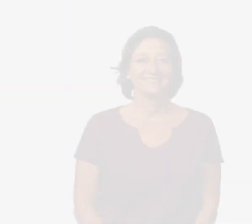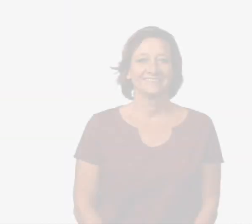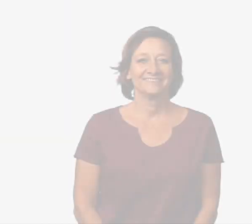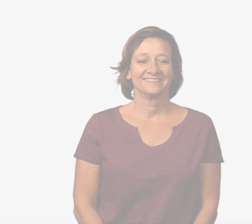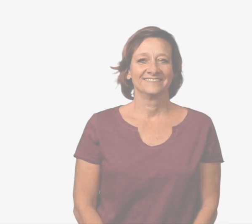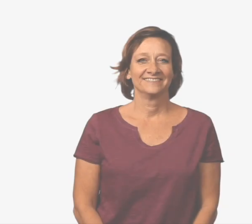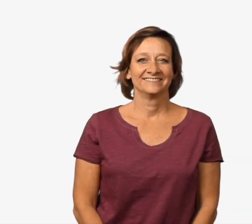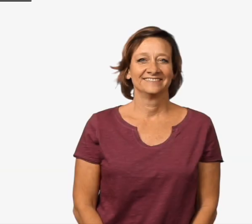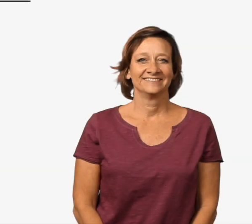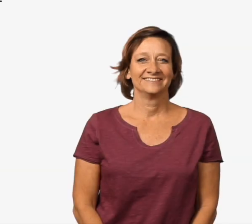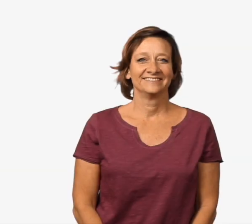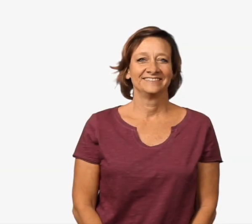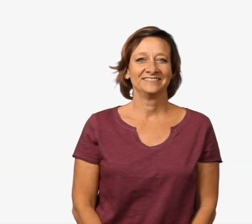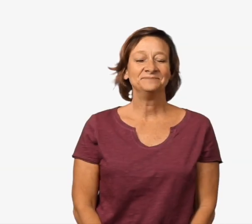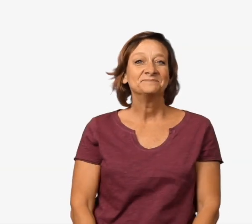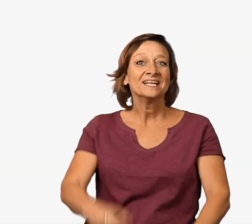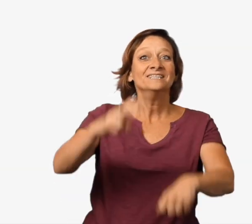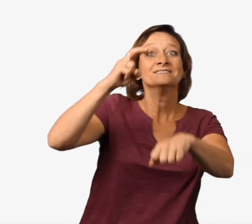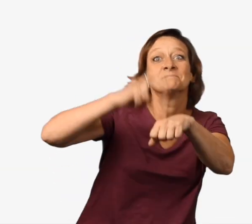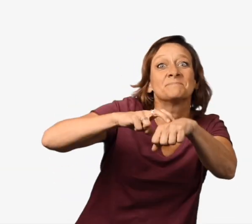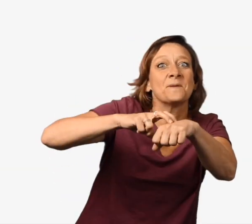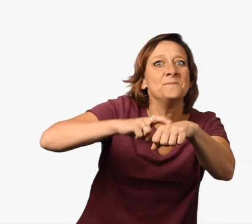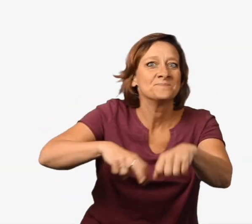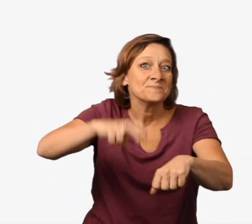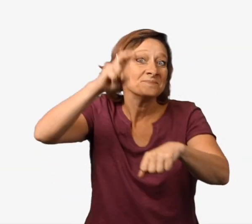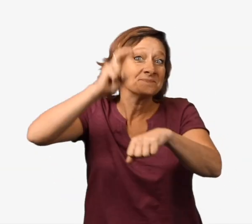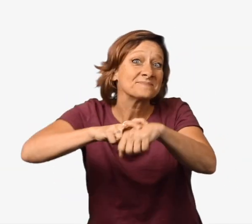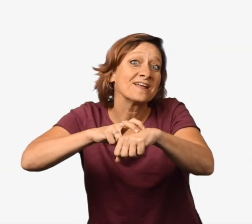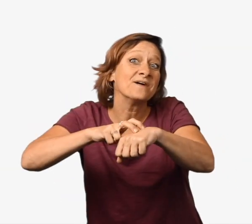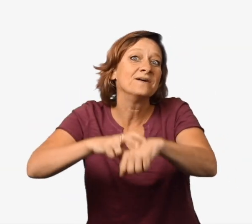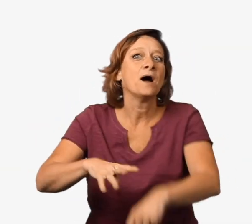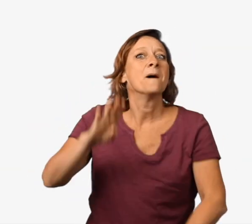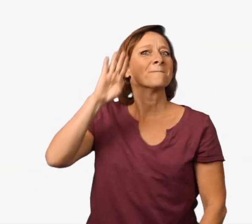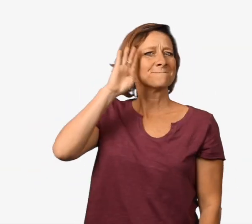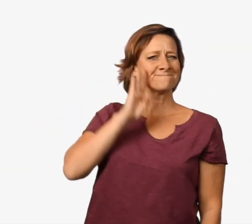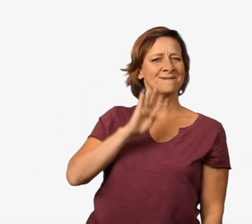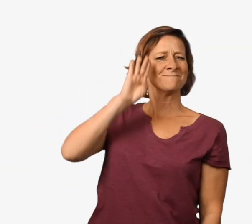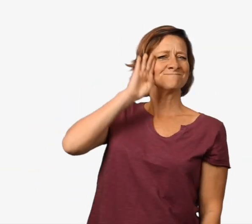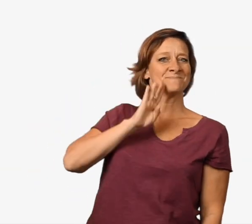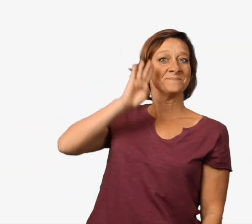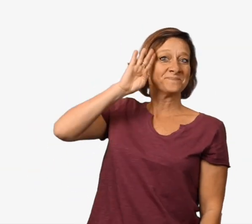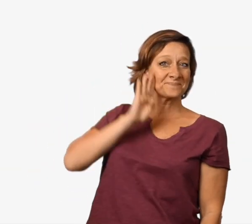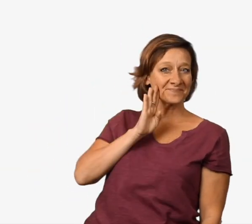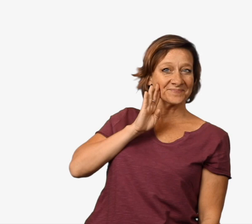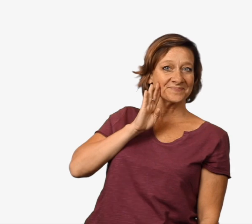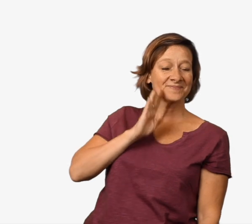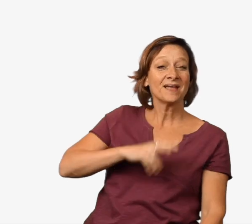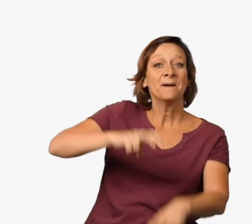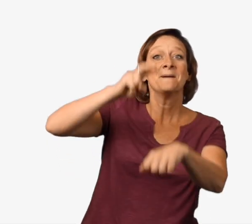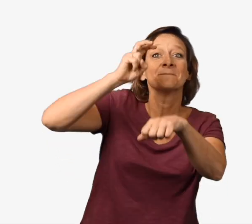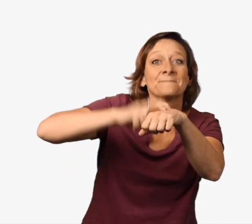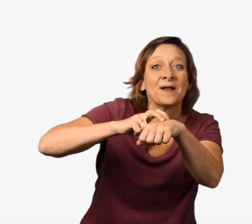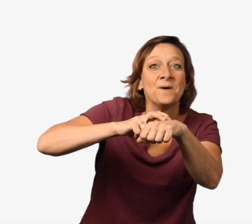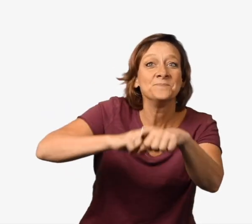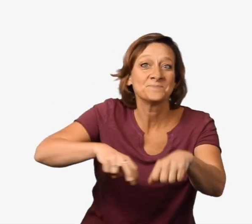potato potato potato brown brown brown potato